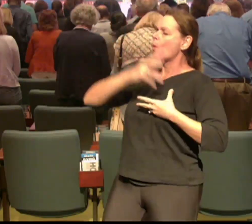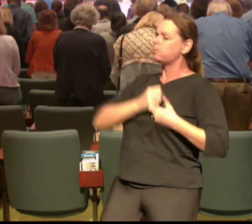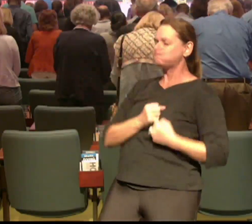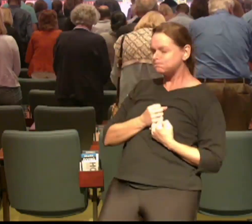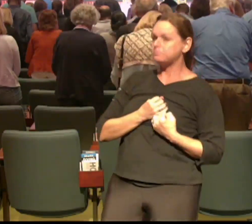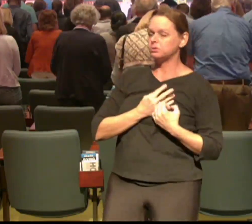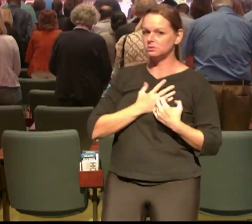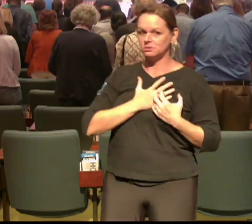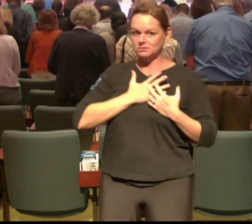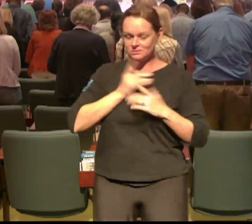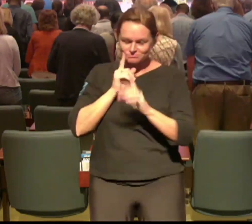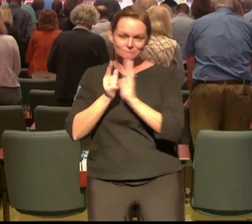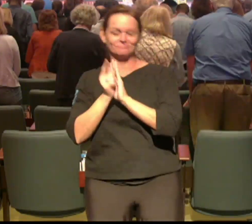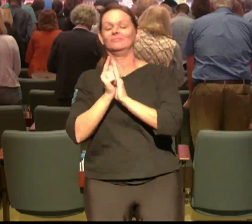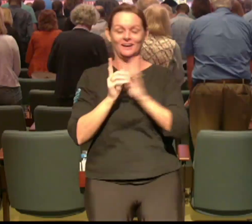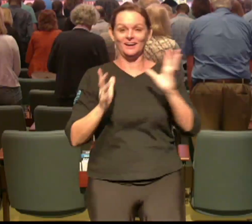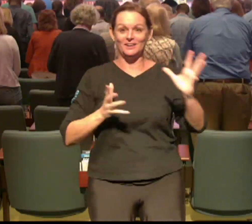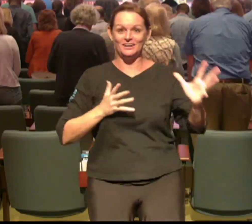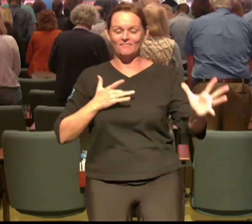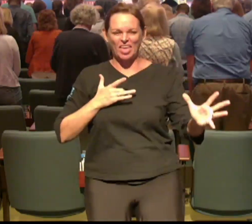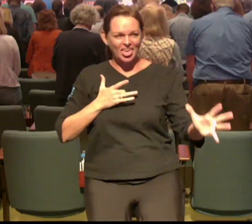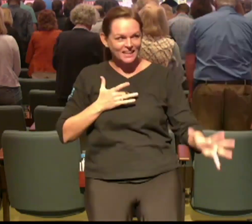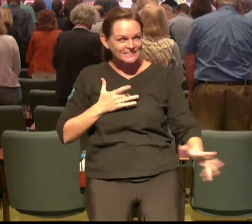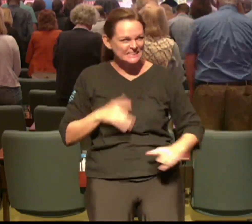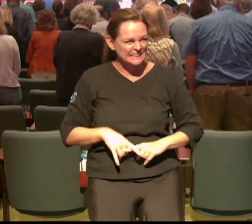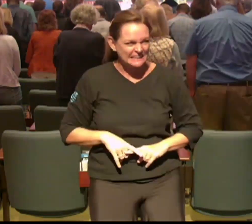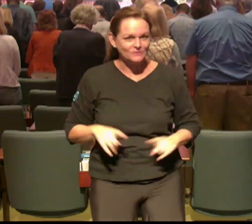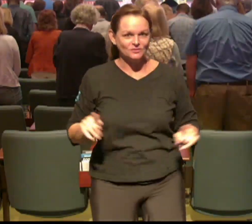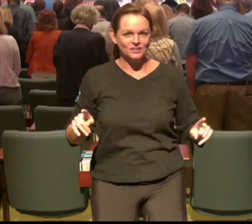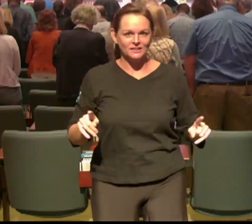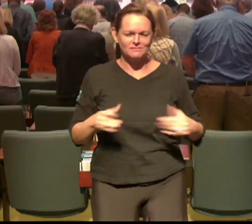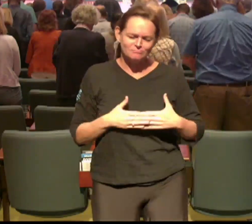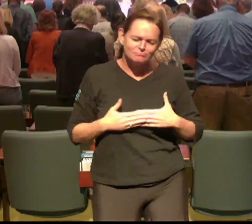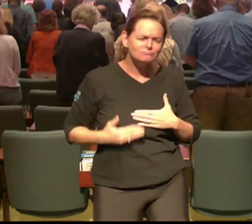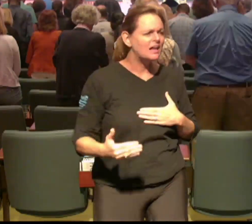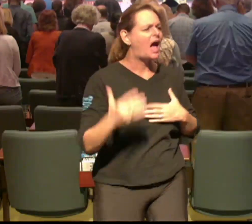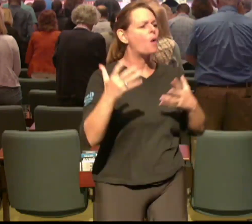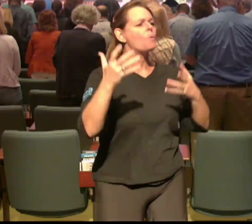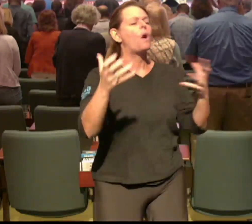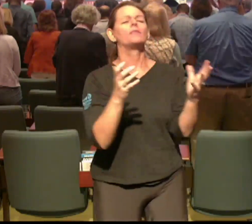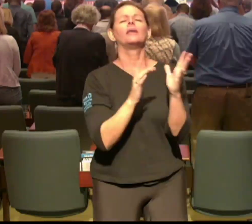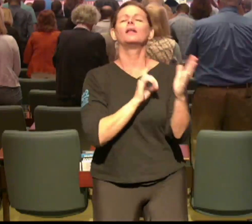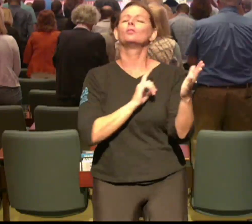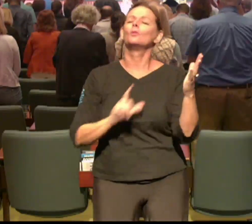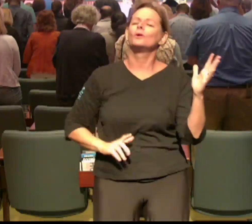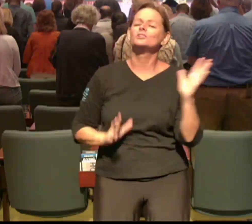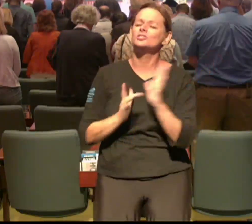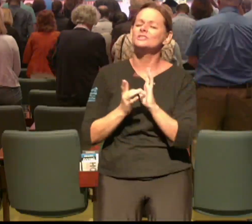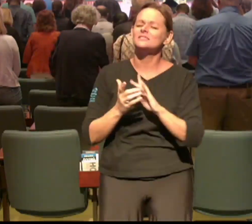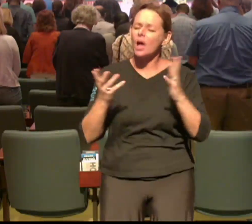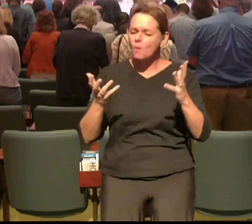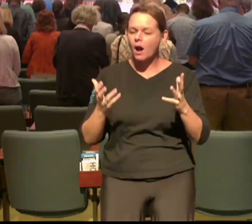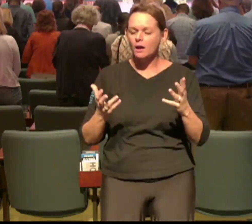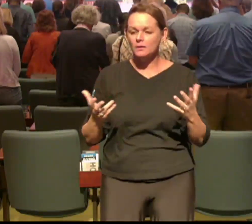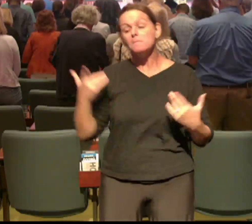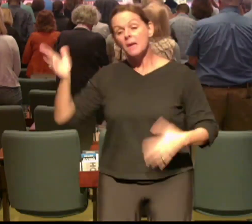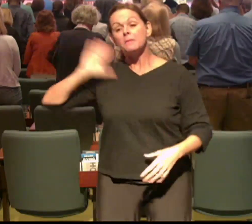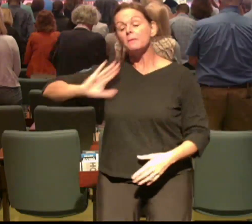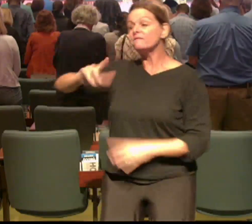prayer and if you would say Todd include me in this prayer to start this relationship with Jesus or maybe to restart a relationship that hasn't been